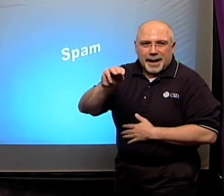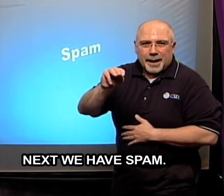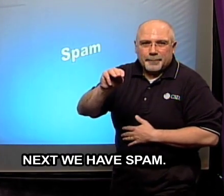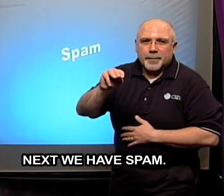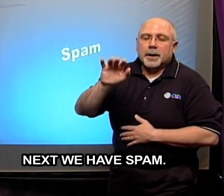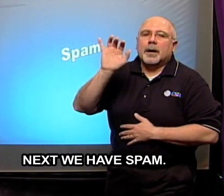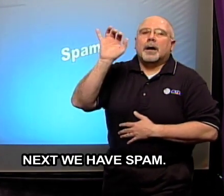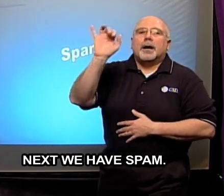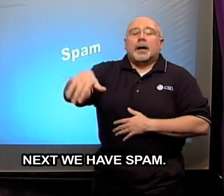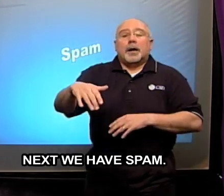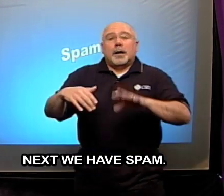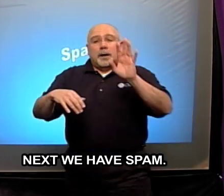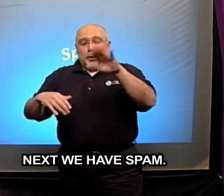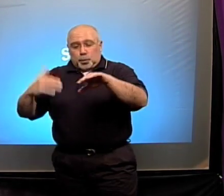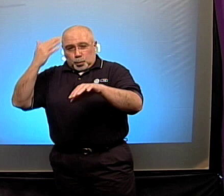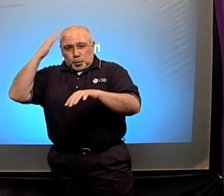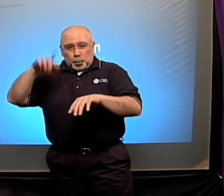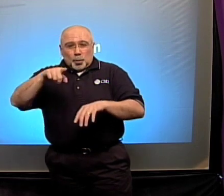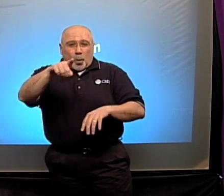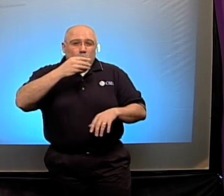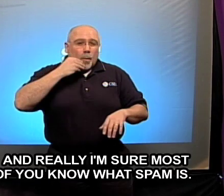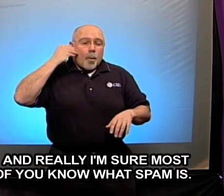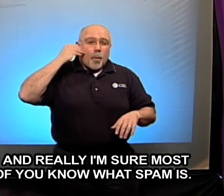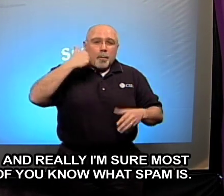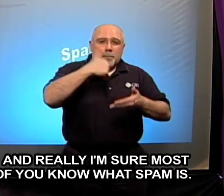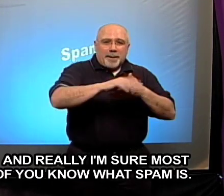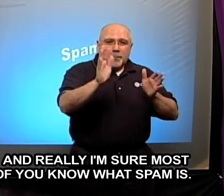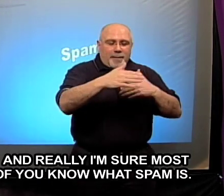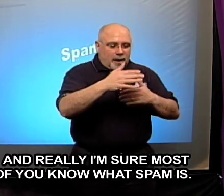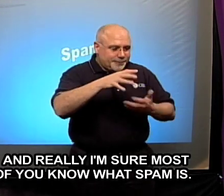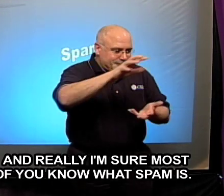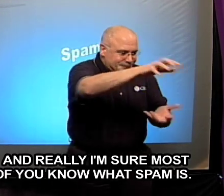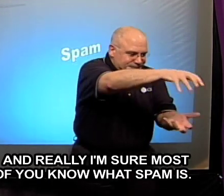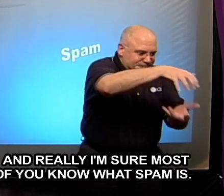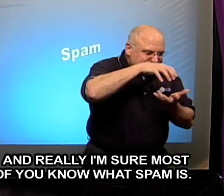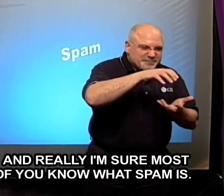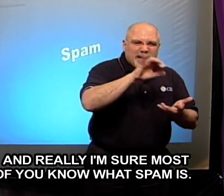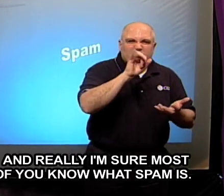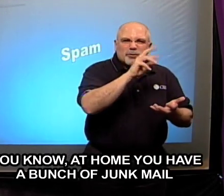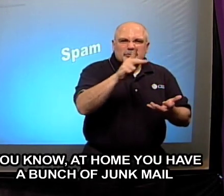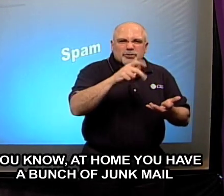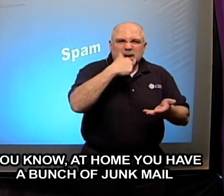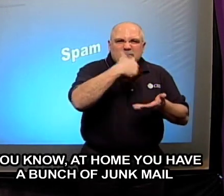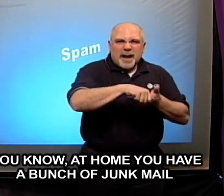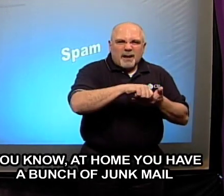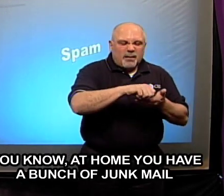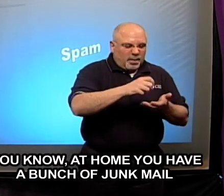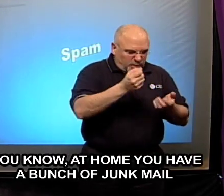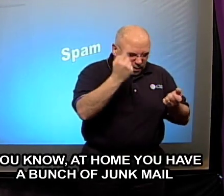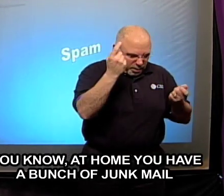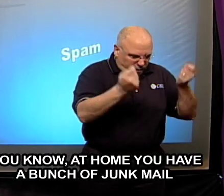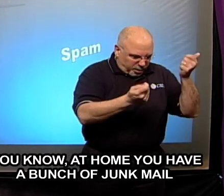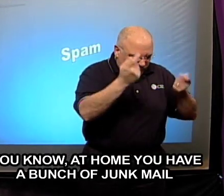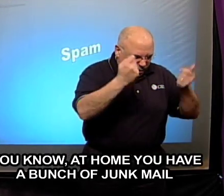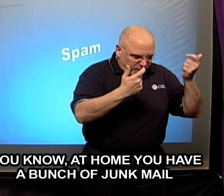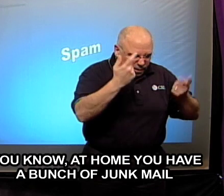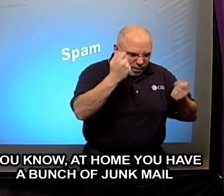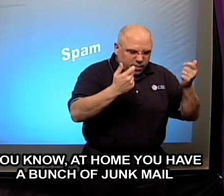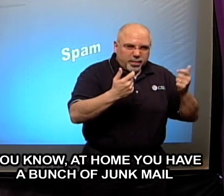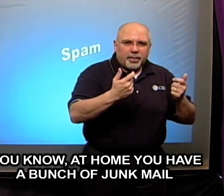next we have spam and really I'm sure most of you know what spam is you know at home you have a bunch of junk mail you